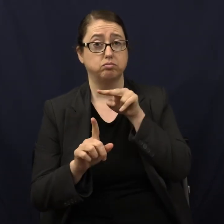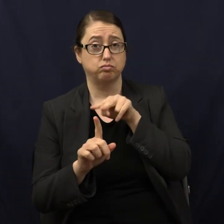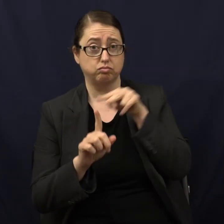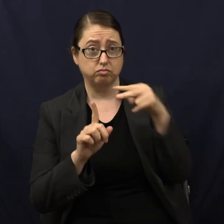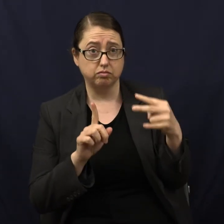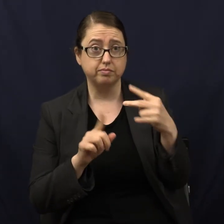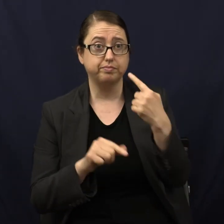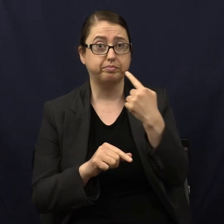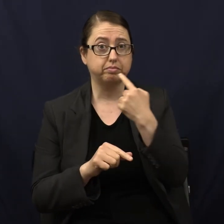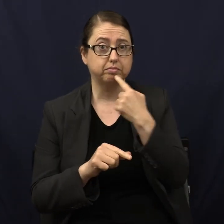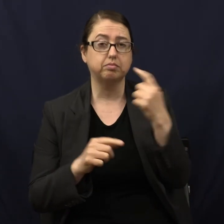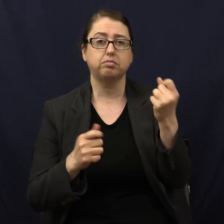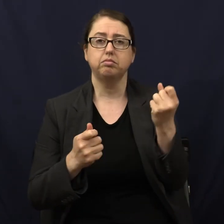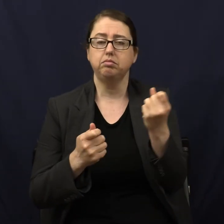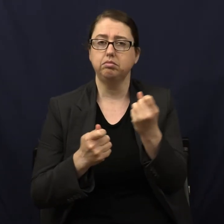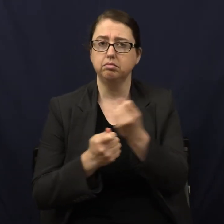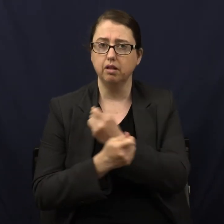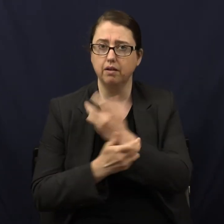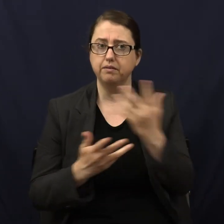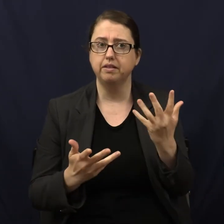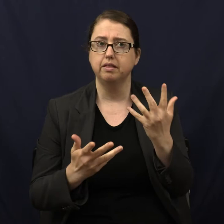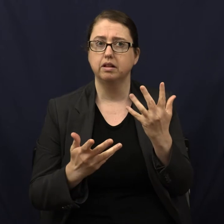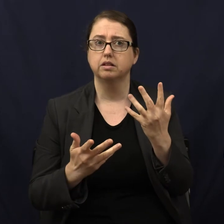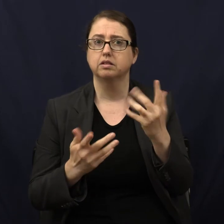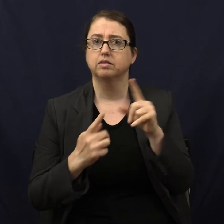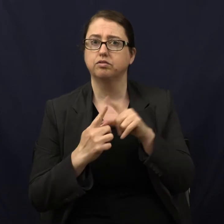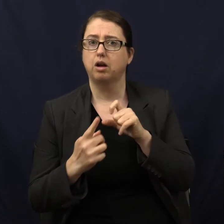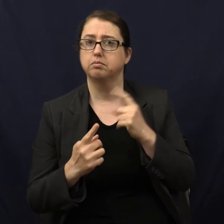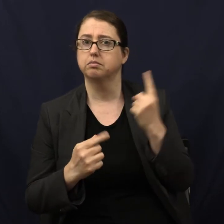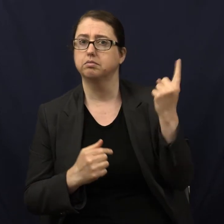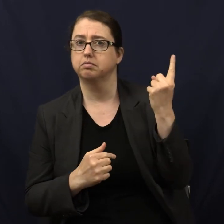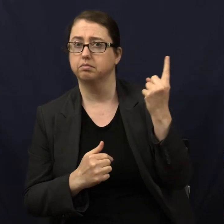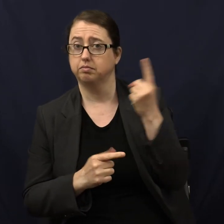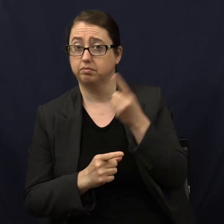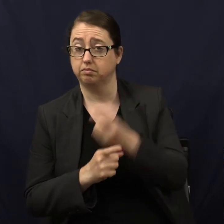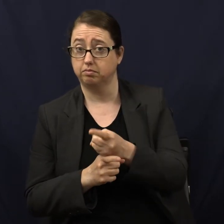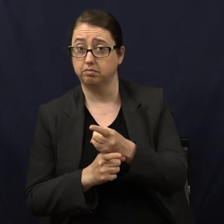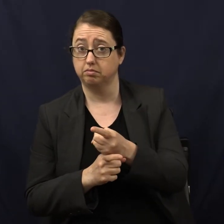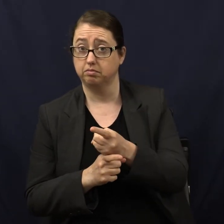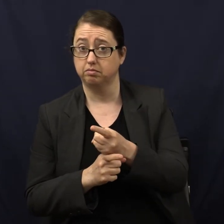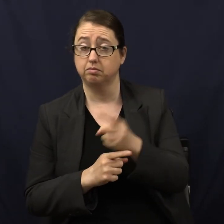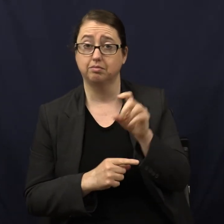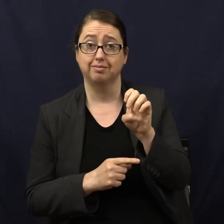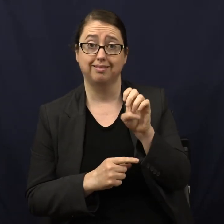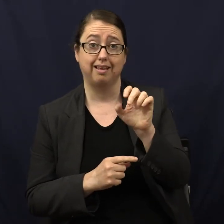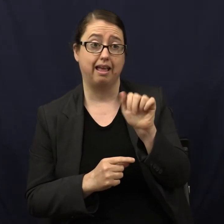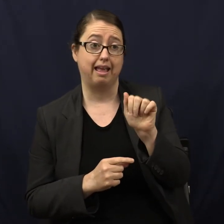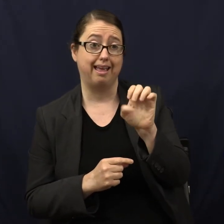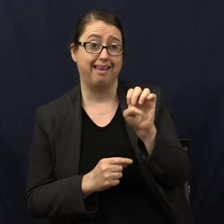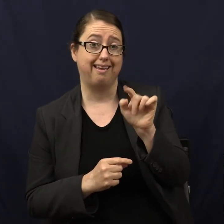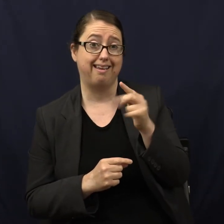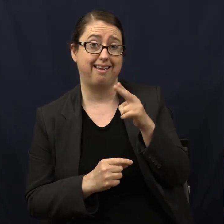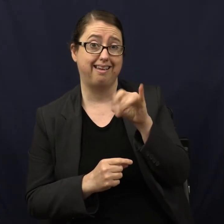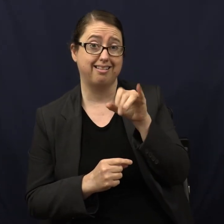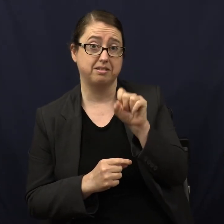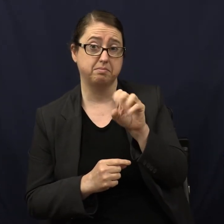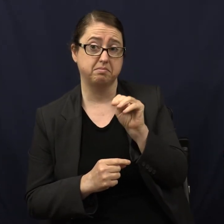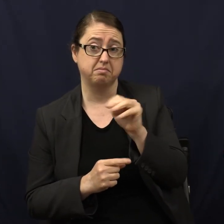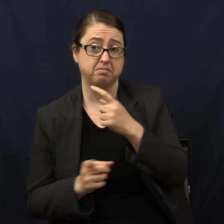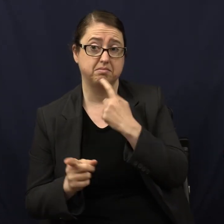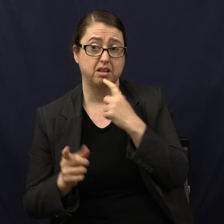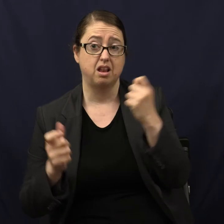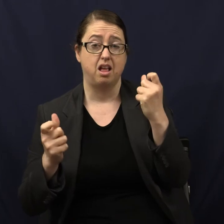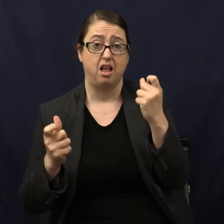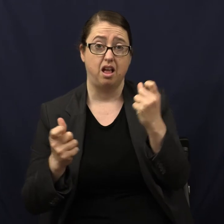everything came from someone, right? Atheism says that everything comes from nothing